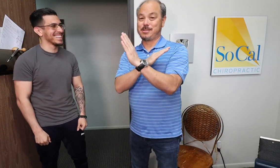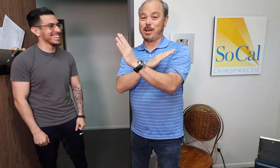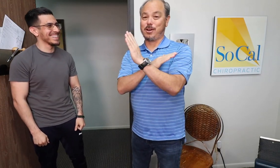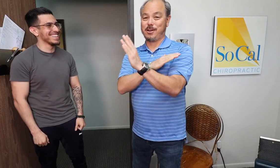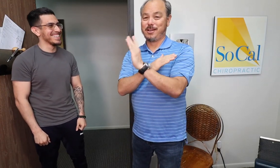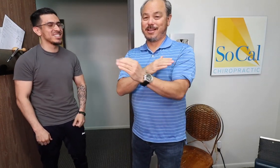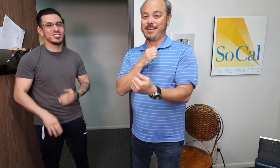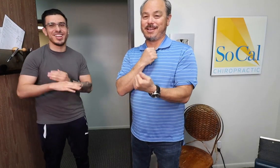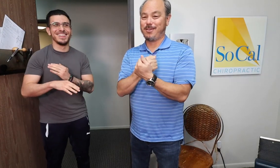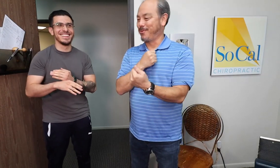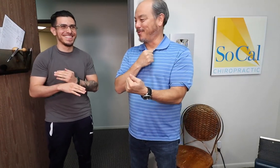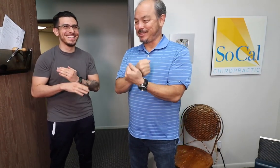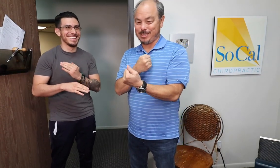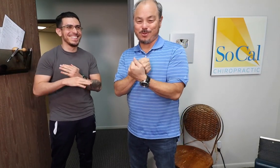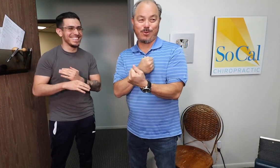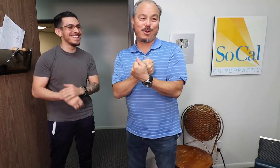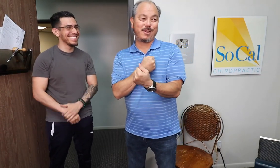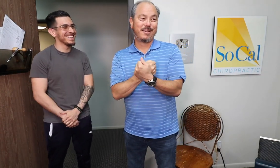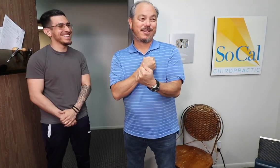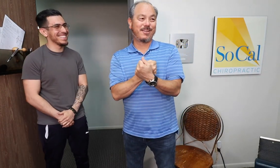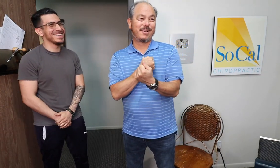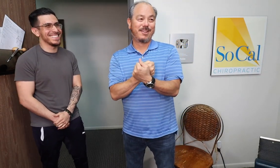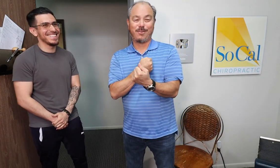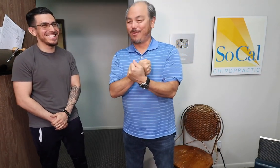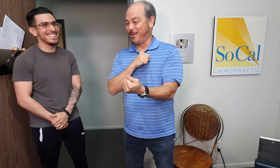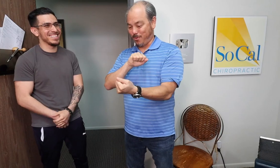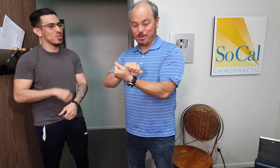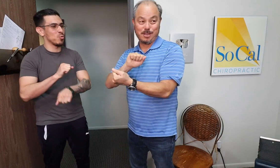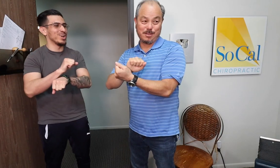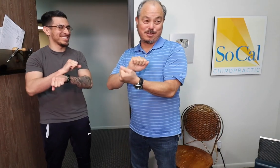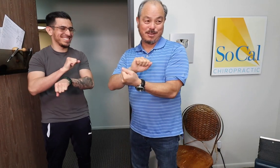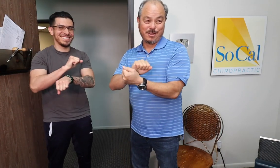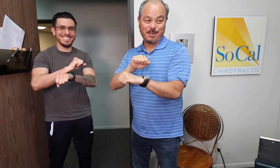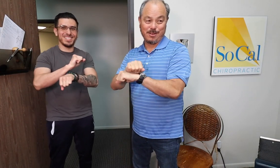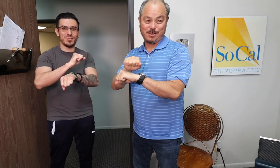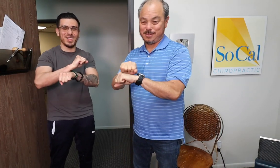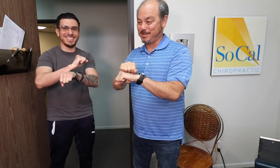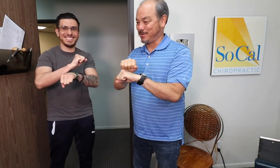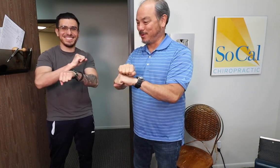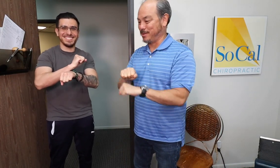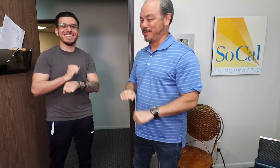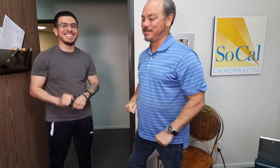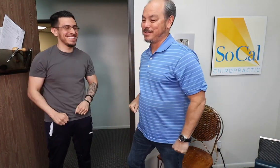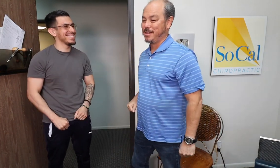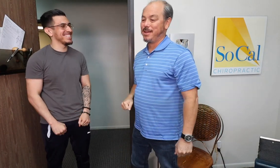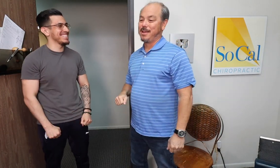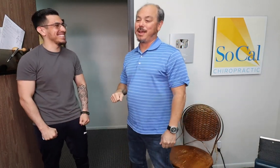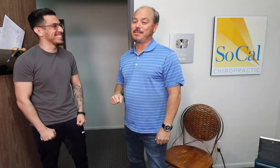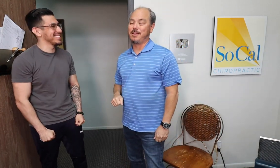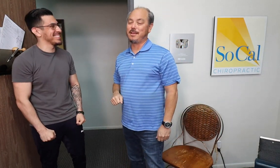Soccer. What's this one? Work? Work like this. Works like this. Like this. Works like this. And then,